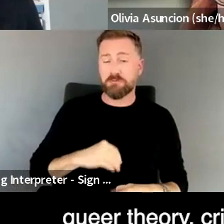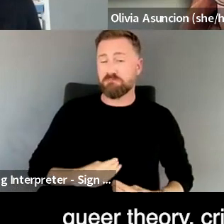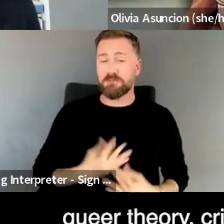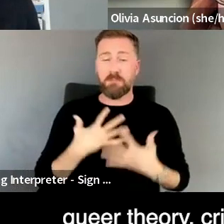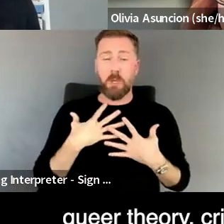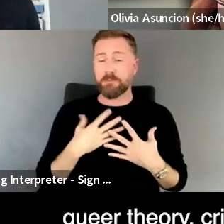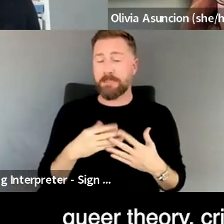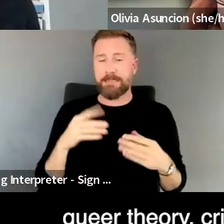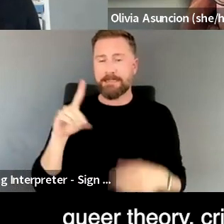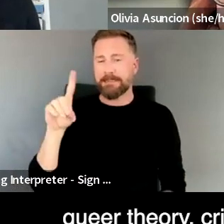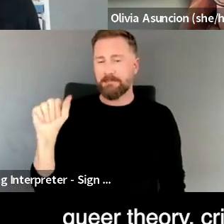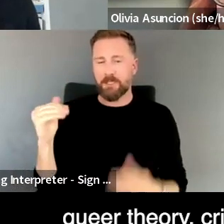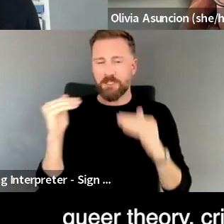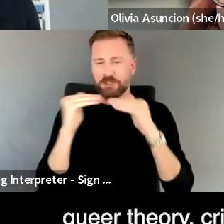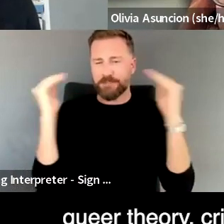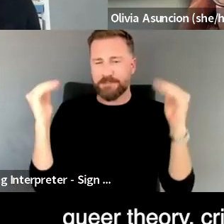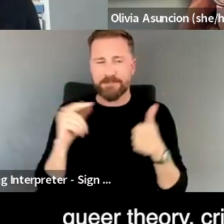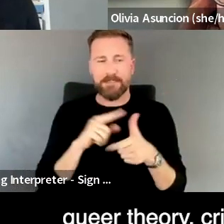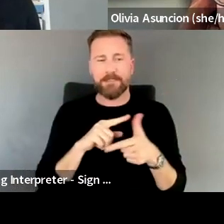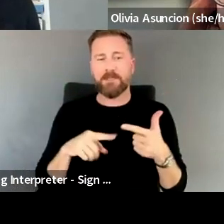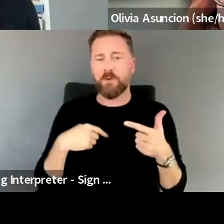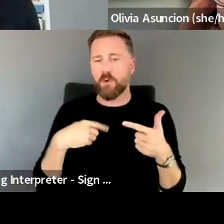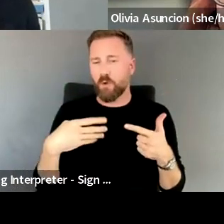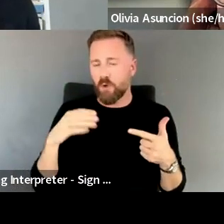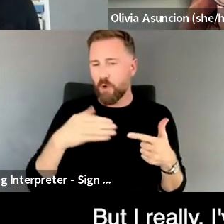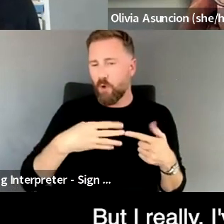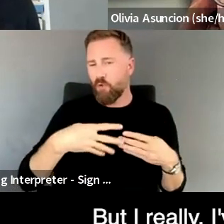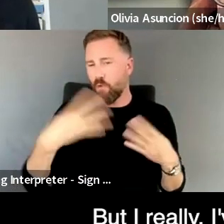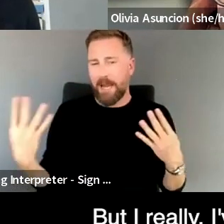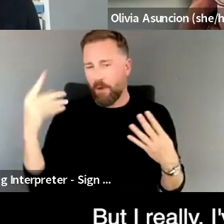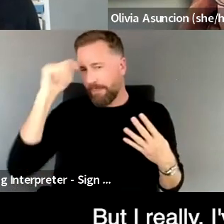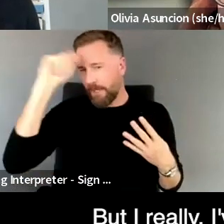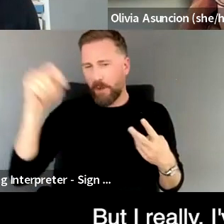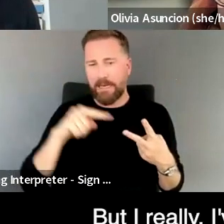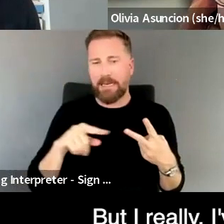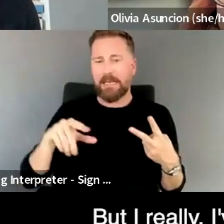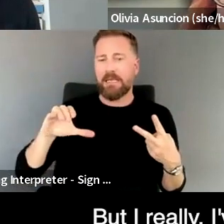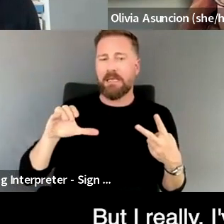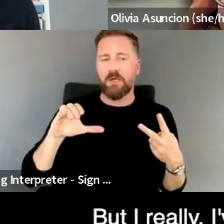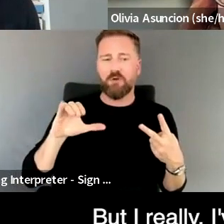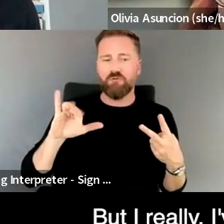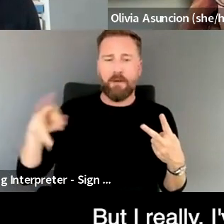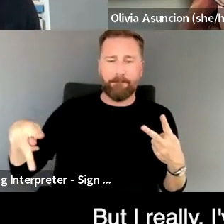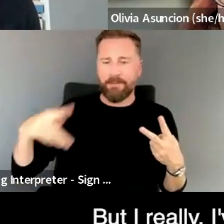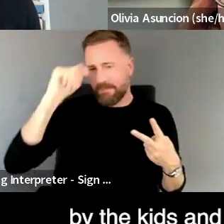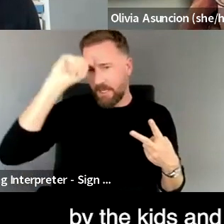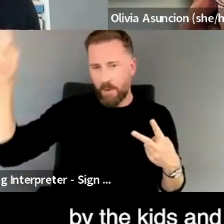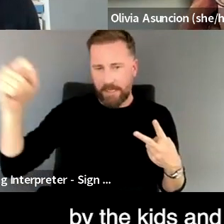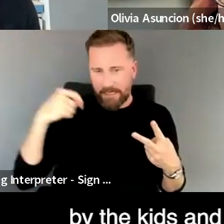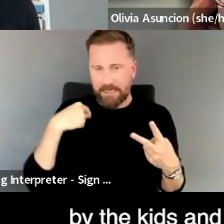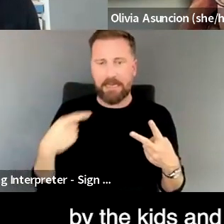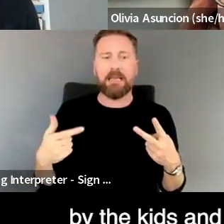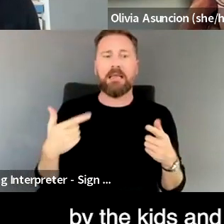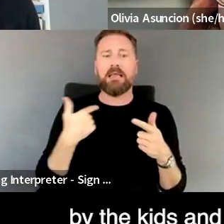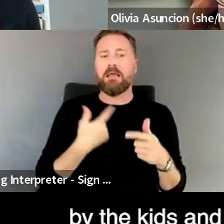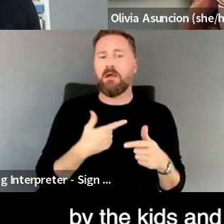queer theory, crip theory, fat liberation. Um, but I really, I've been so inspired